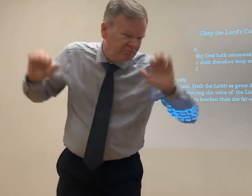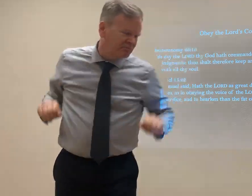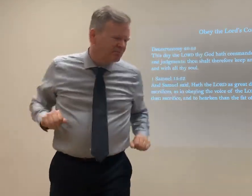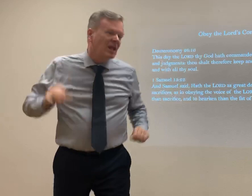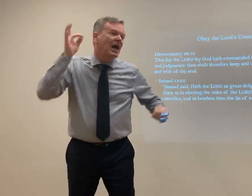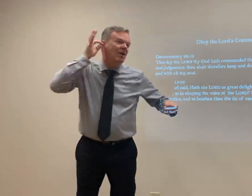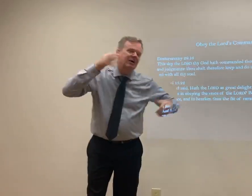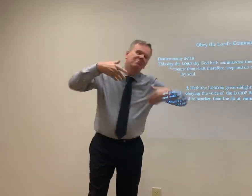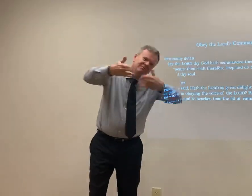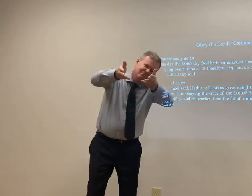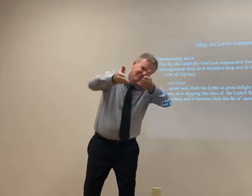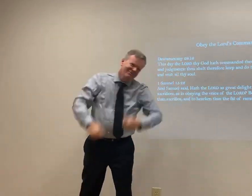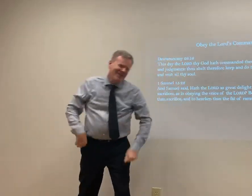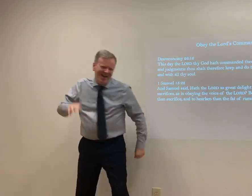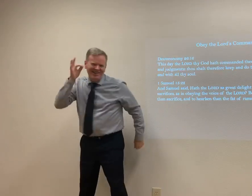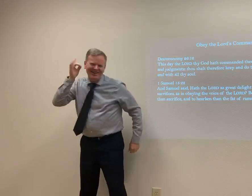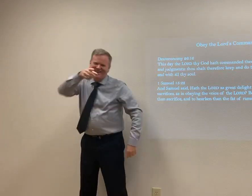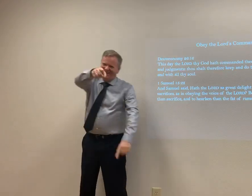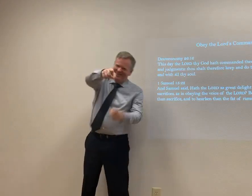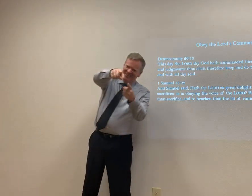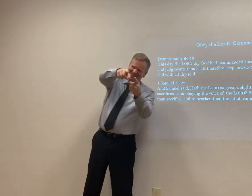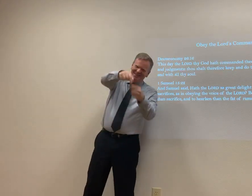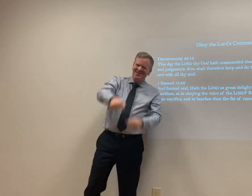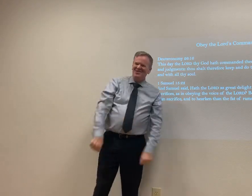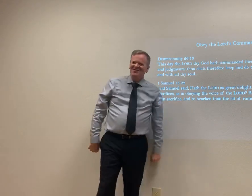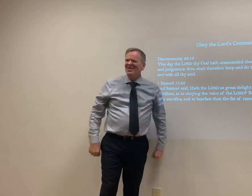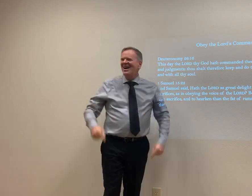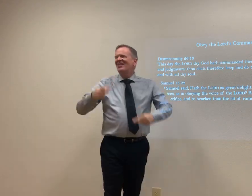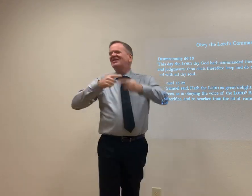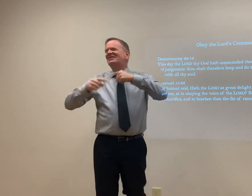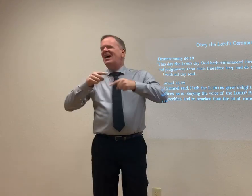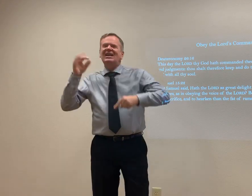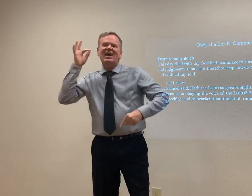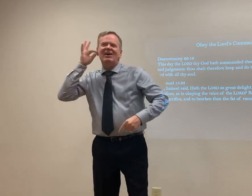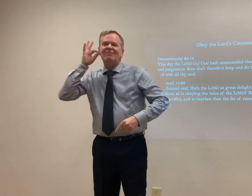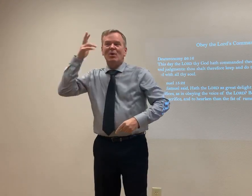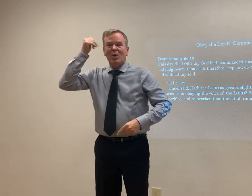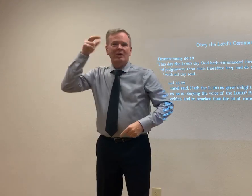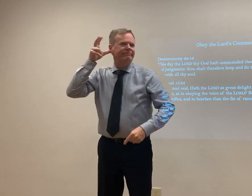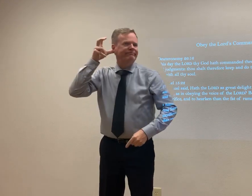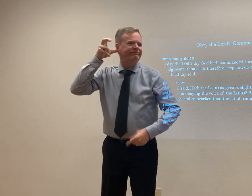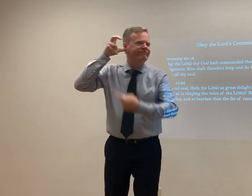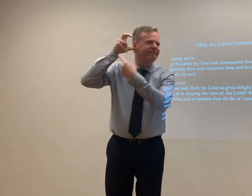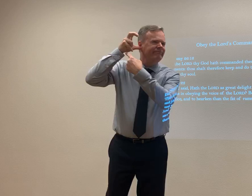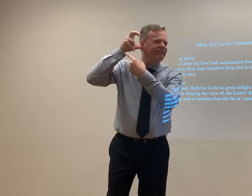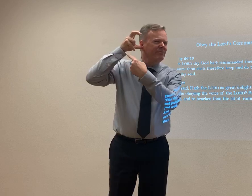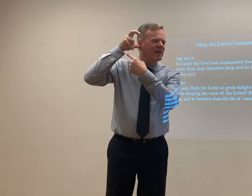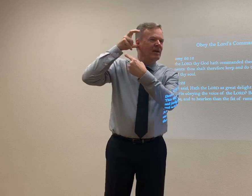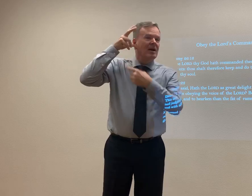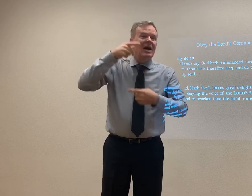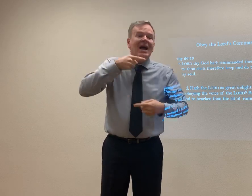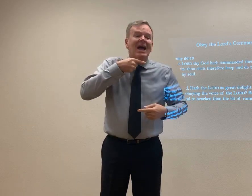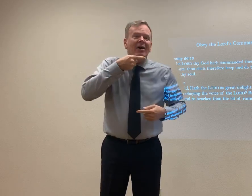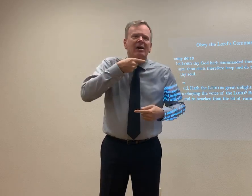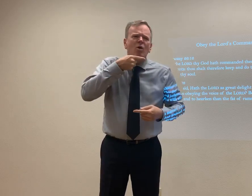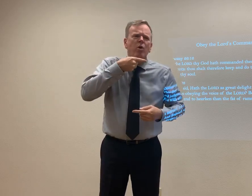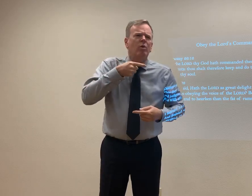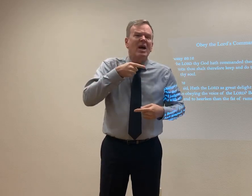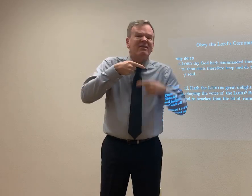person was hearing. Hearing, some people sign a hearing this way. I know Jeff does. Hearing because you can hear. And hearing, no,